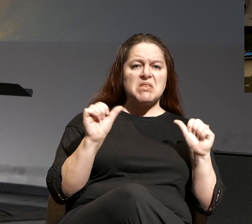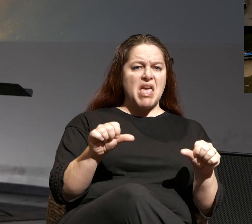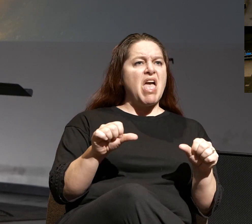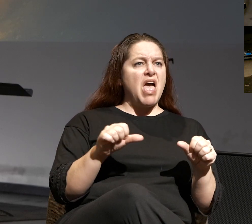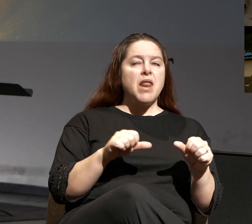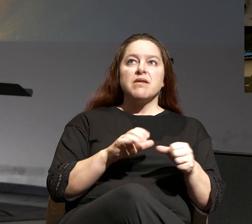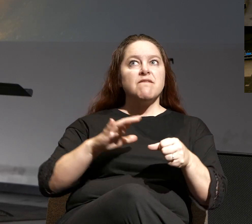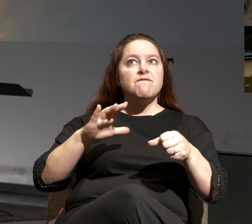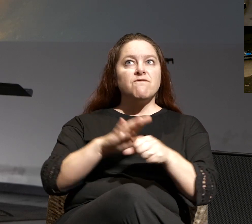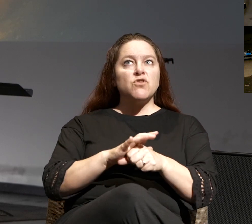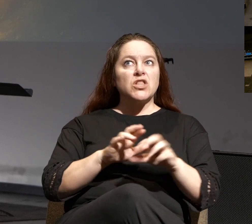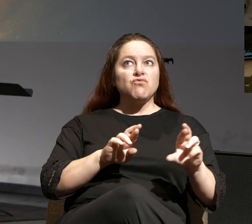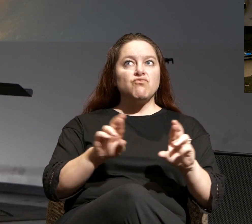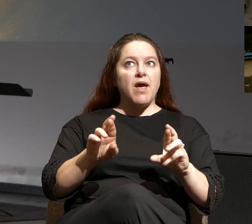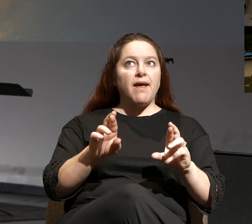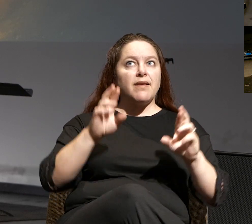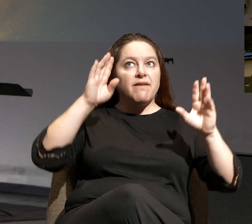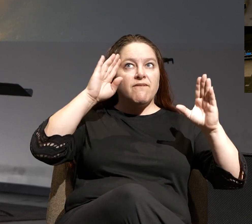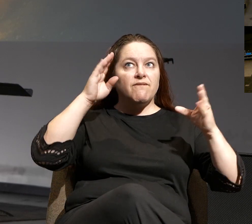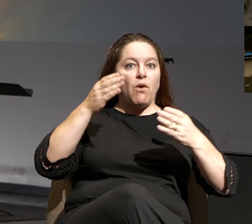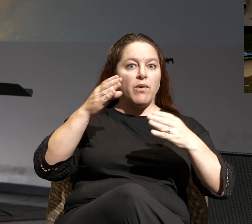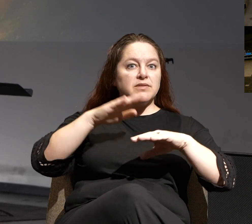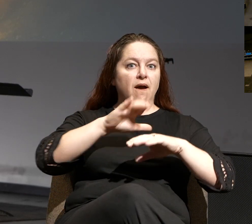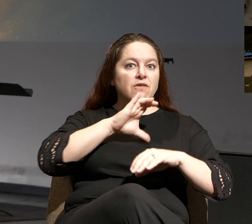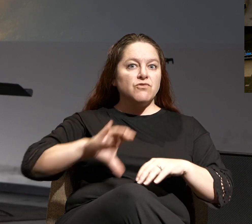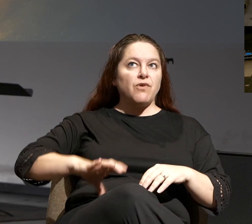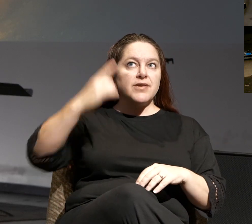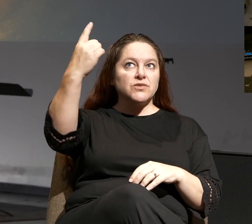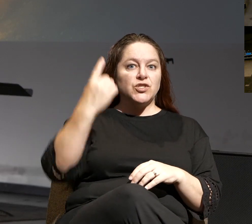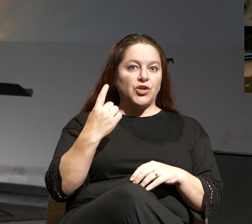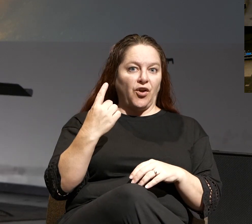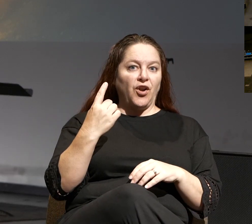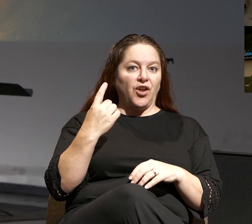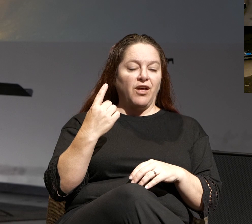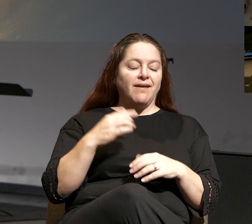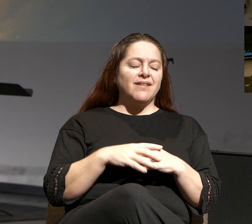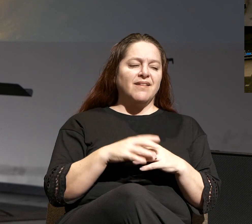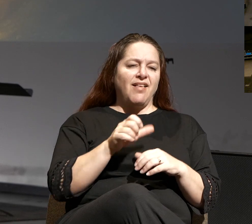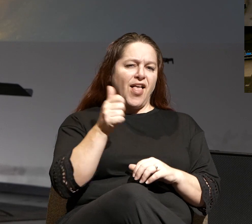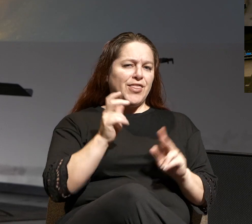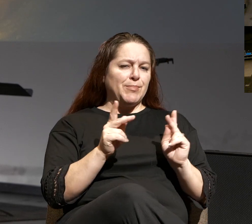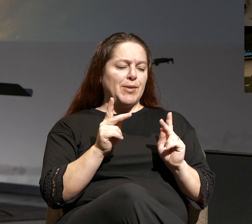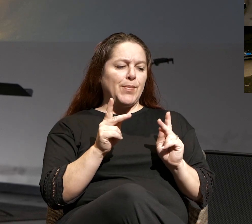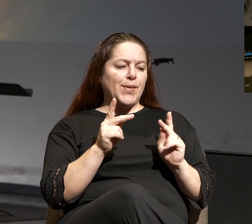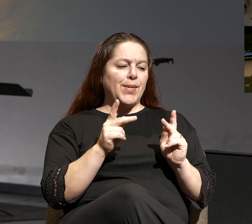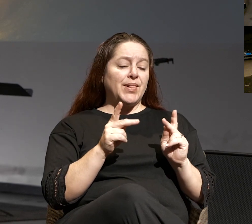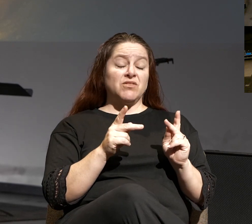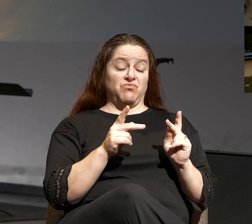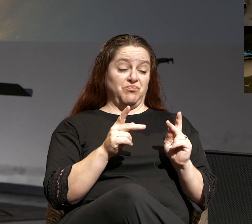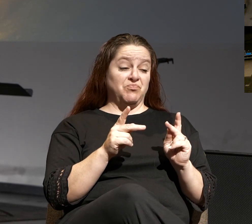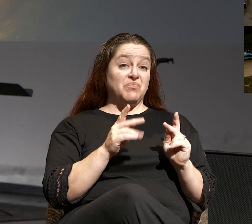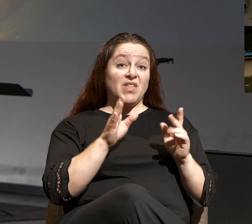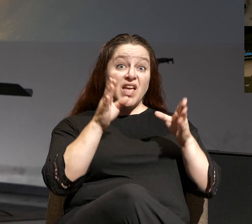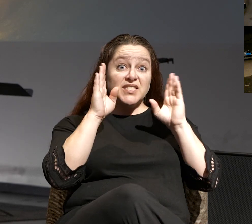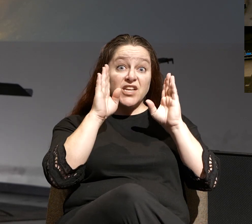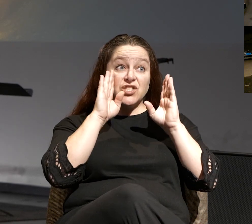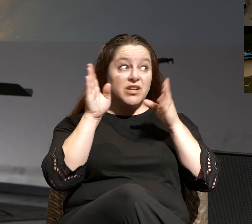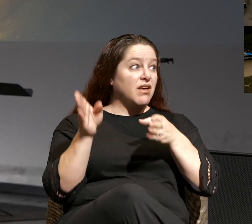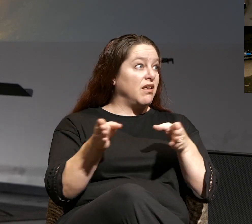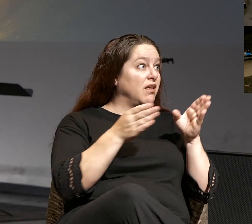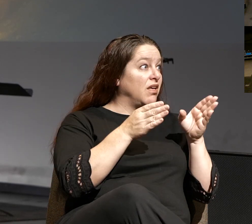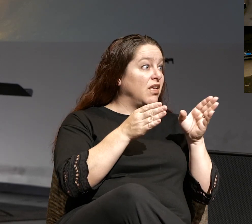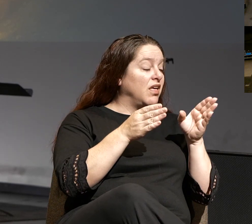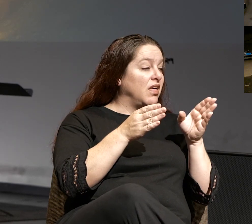fully ready and focused on Christ's return. Other people have decided to turn their attention to other